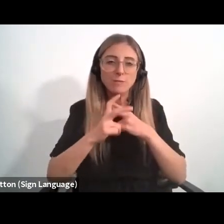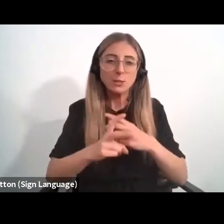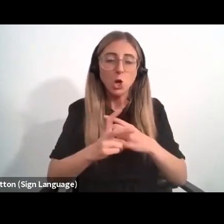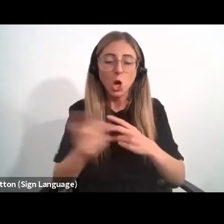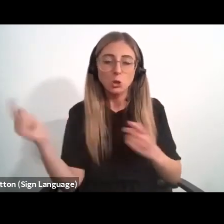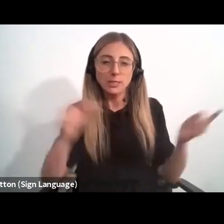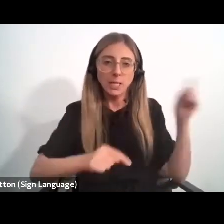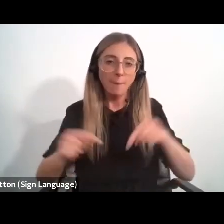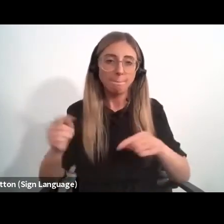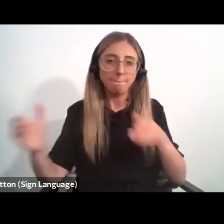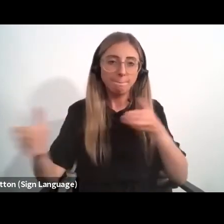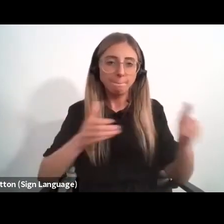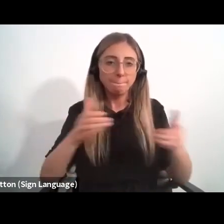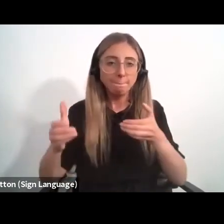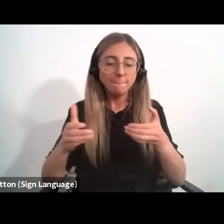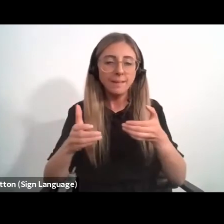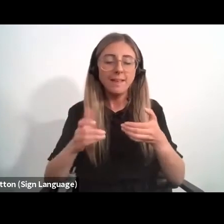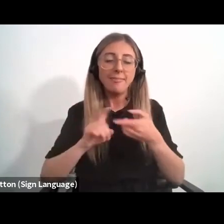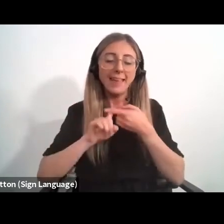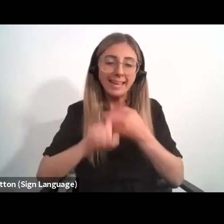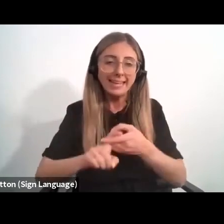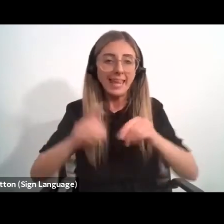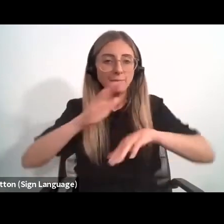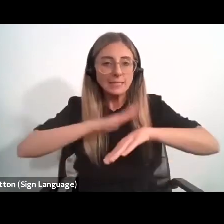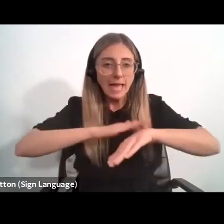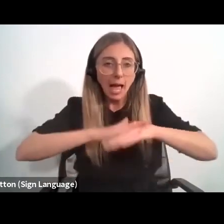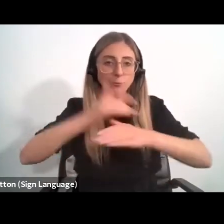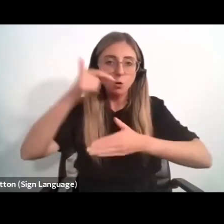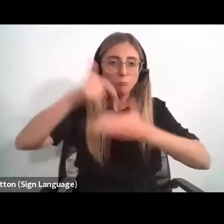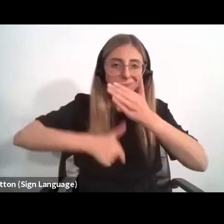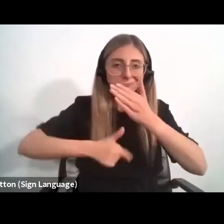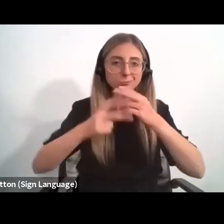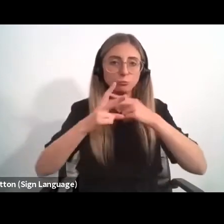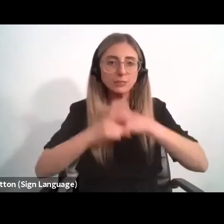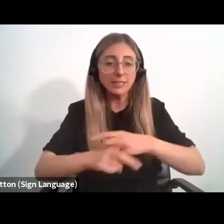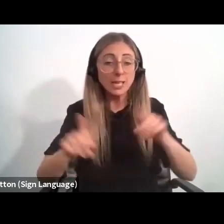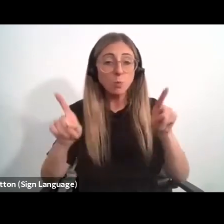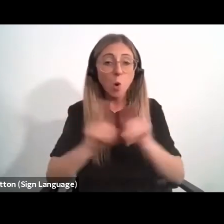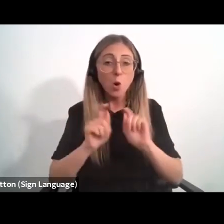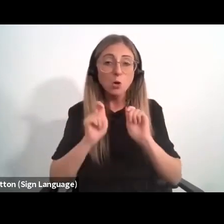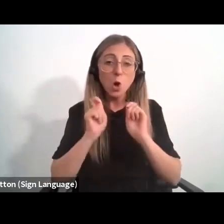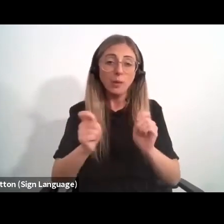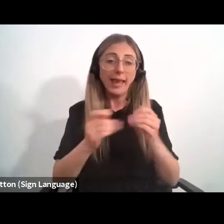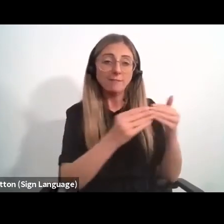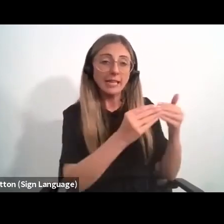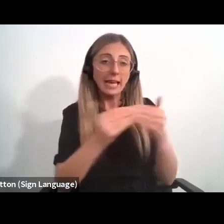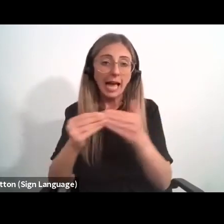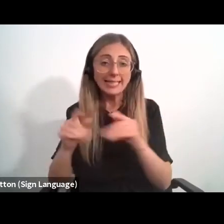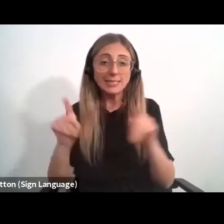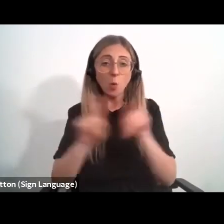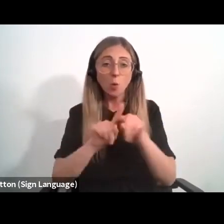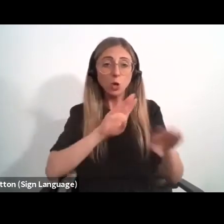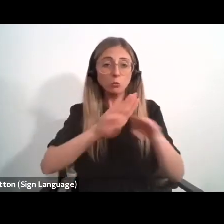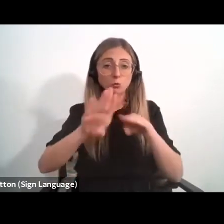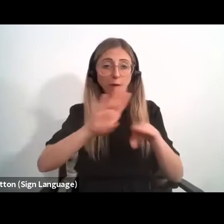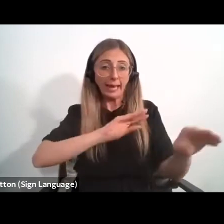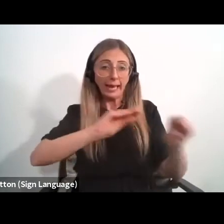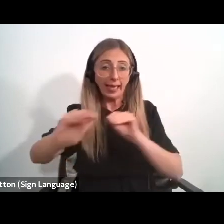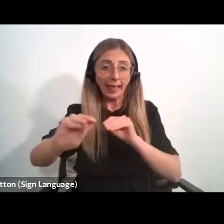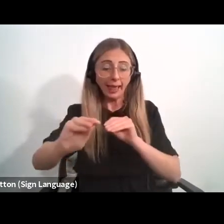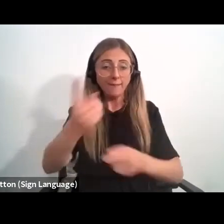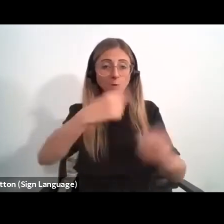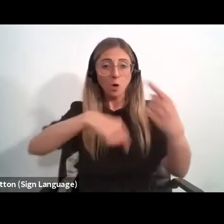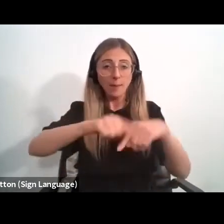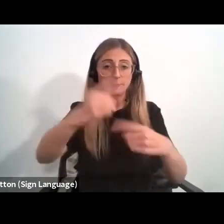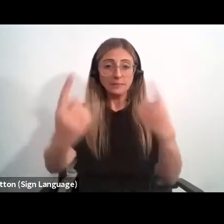can not only dedicate their time to in-depth research, but also provide guidance and practical training to aspiring graduate